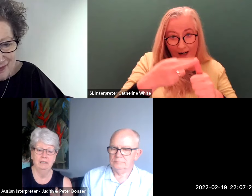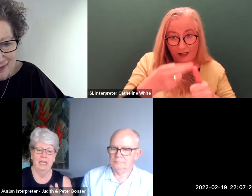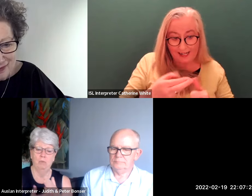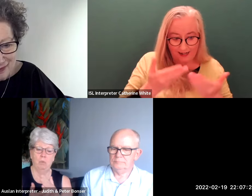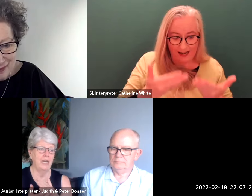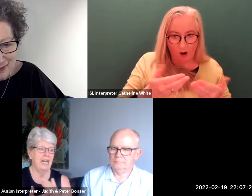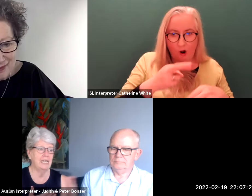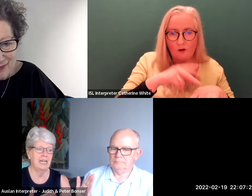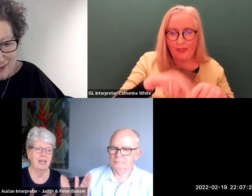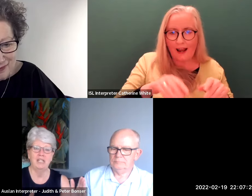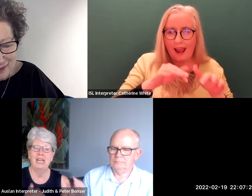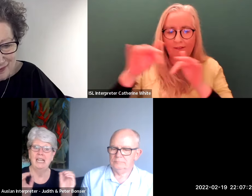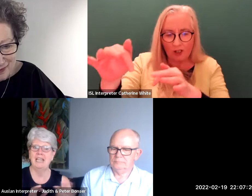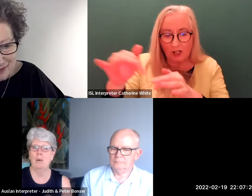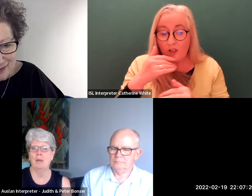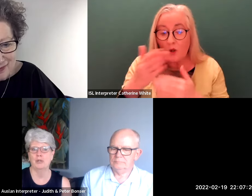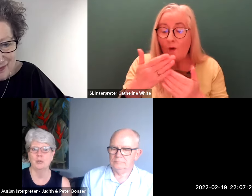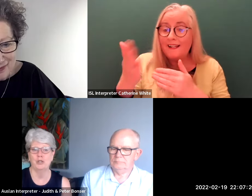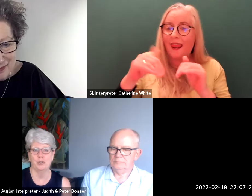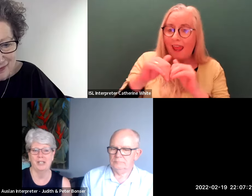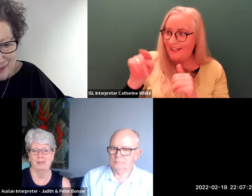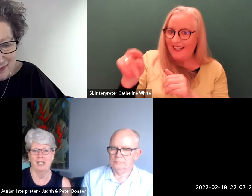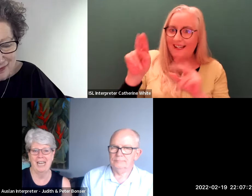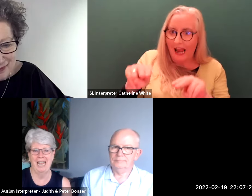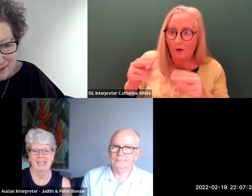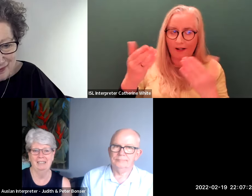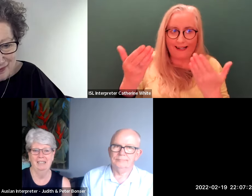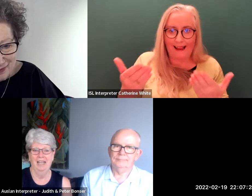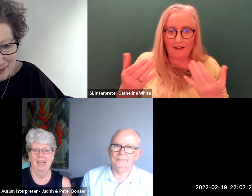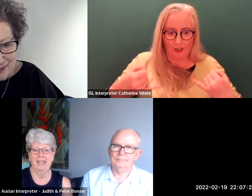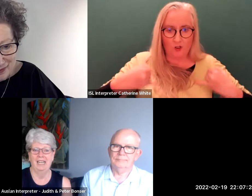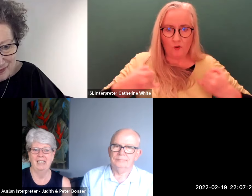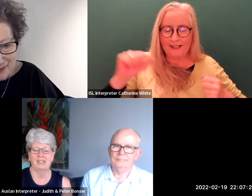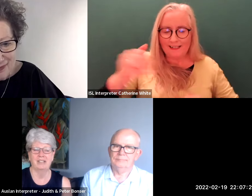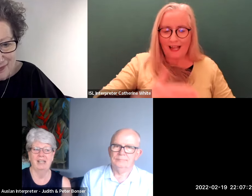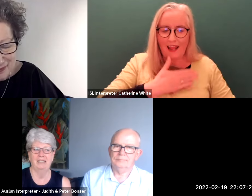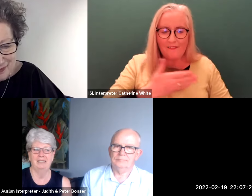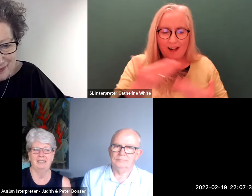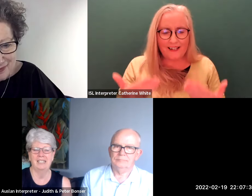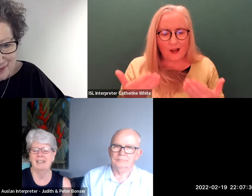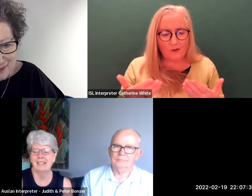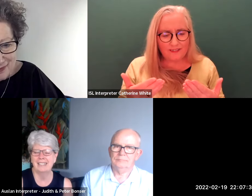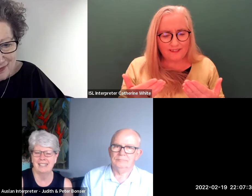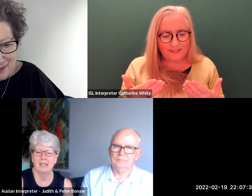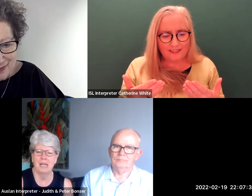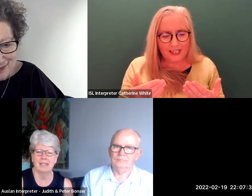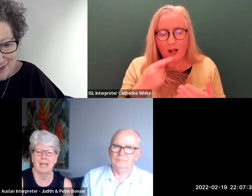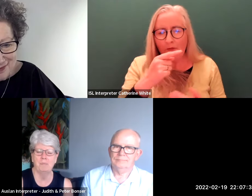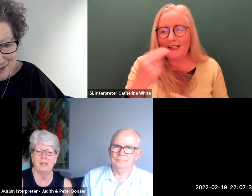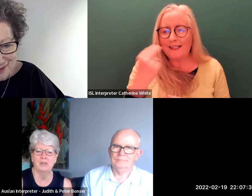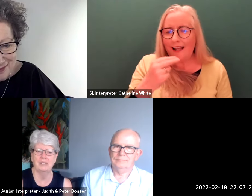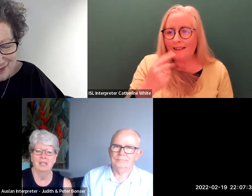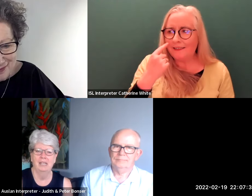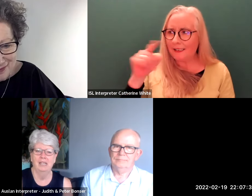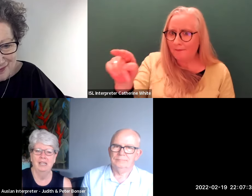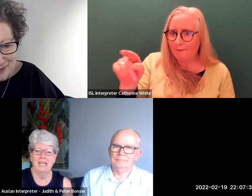what he has left he's now able to enjoy what he can and and it's it's nice to see him like that